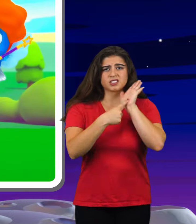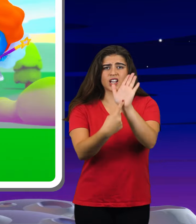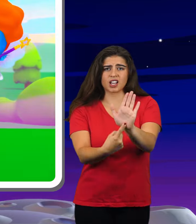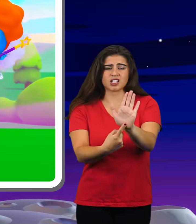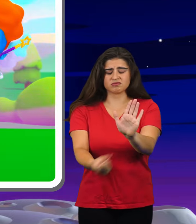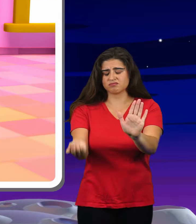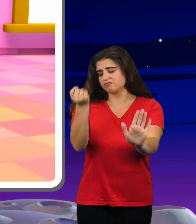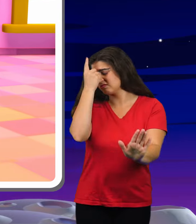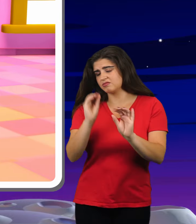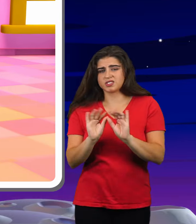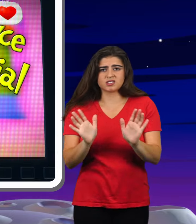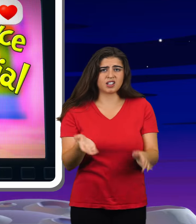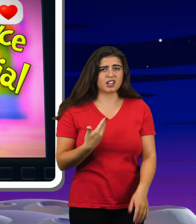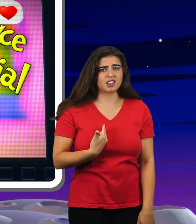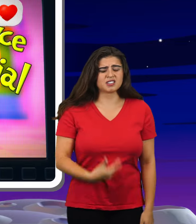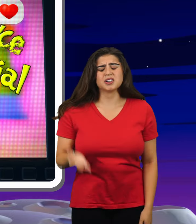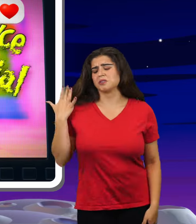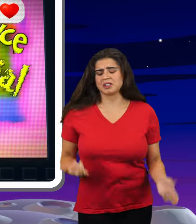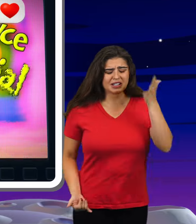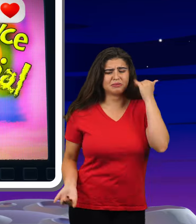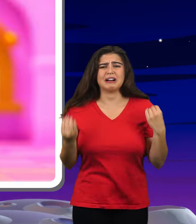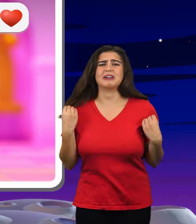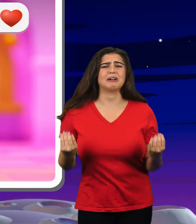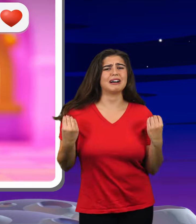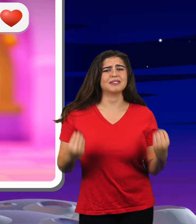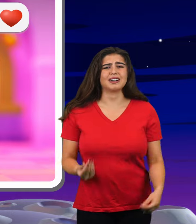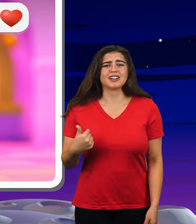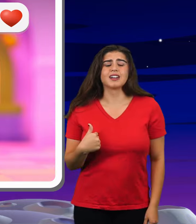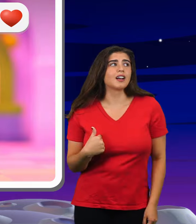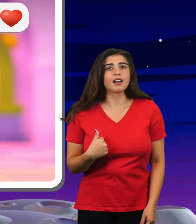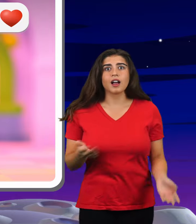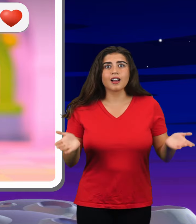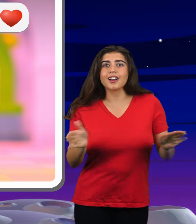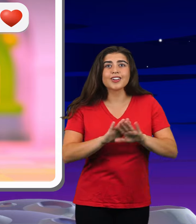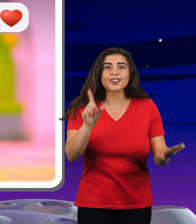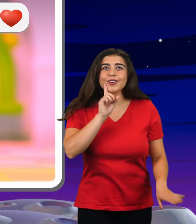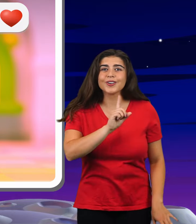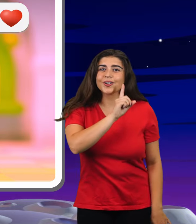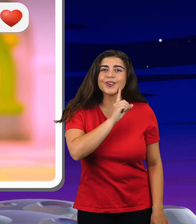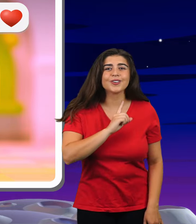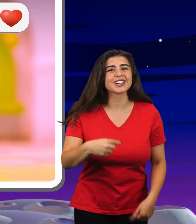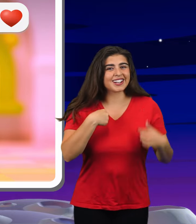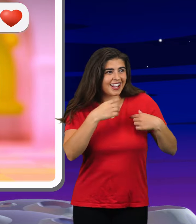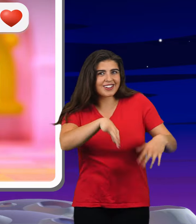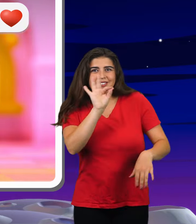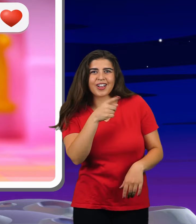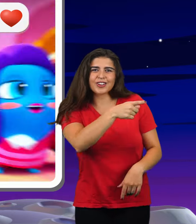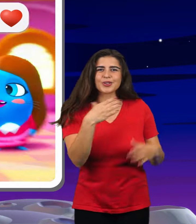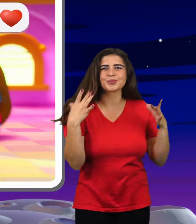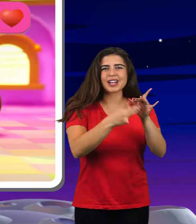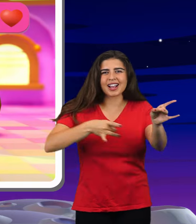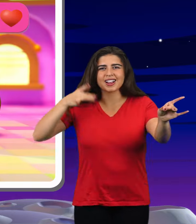I should take it as a sign Not long and lonely I won't find some